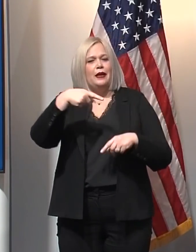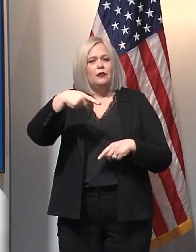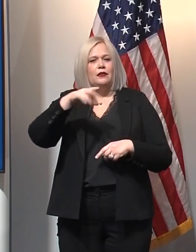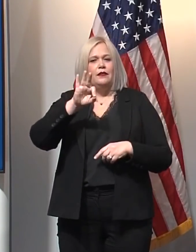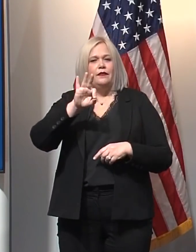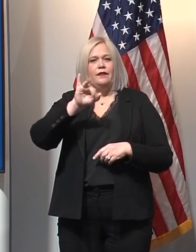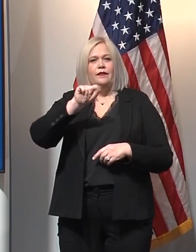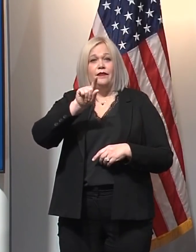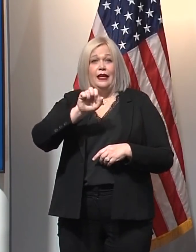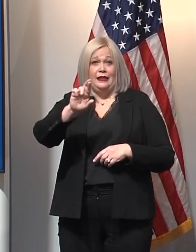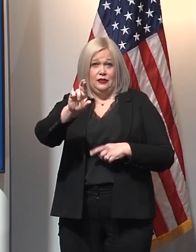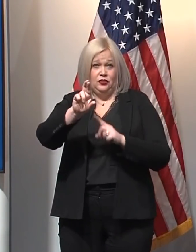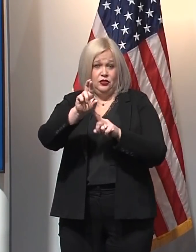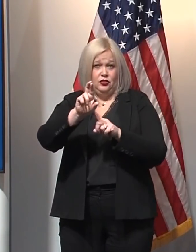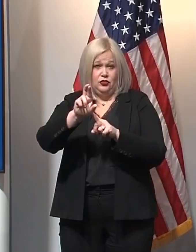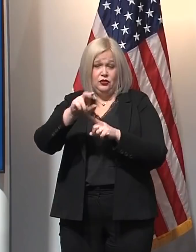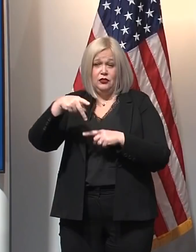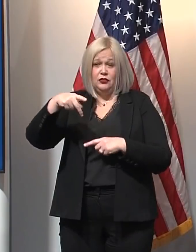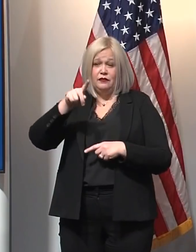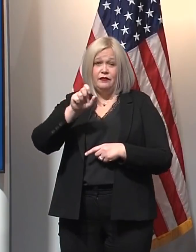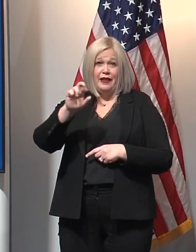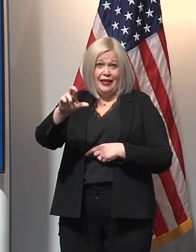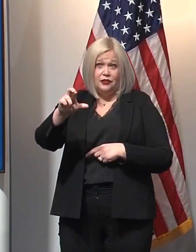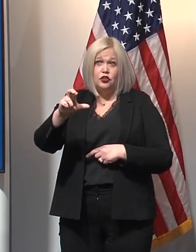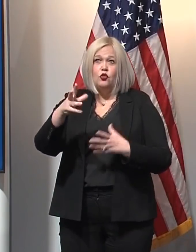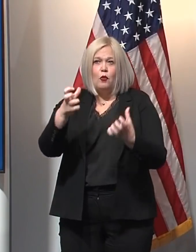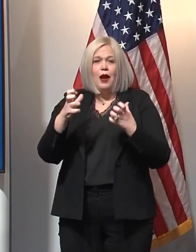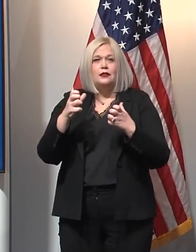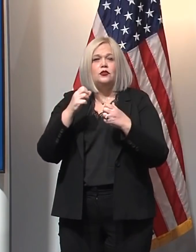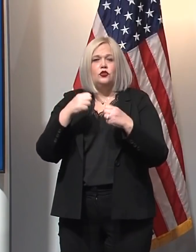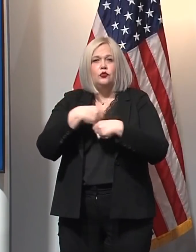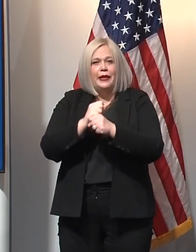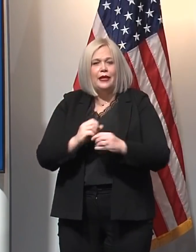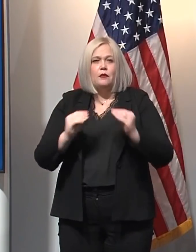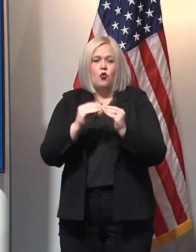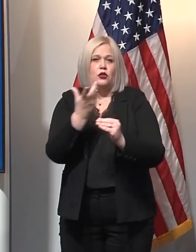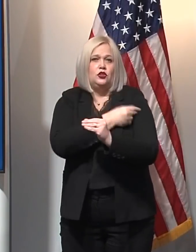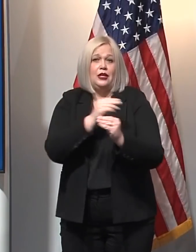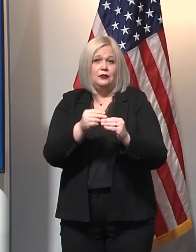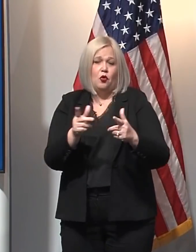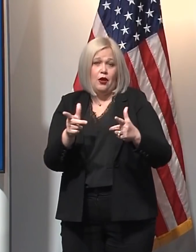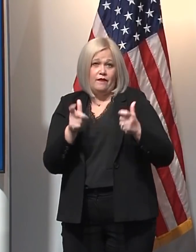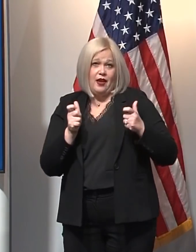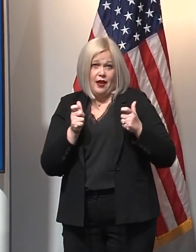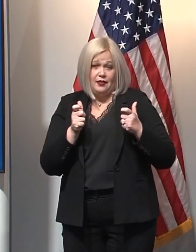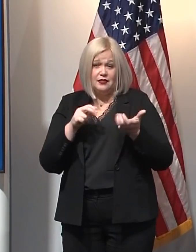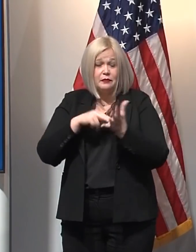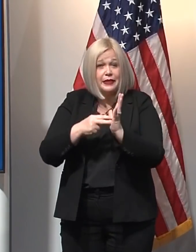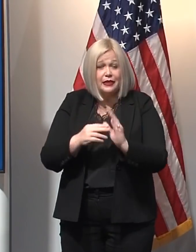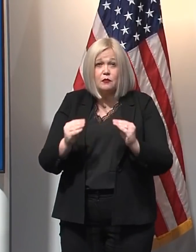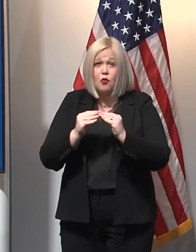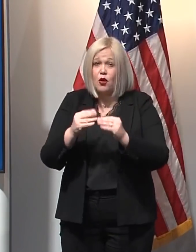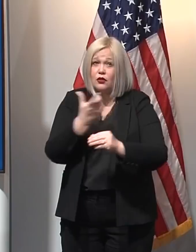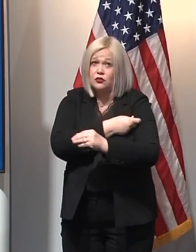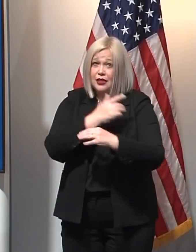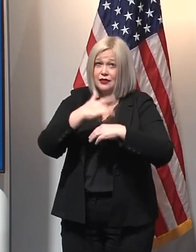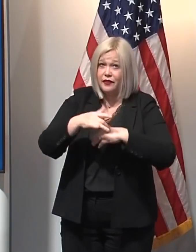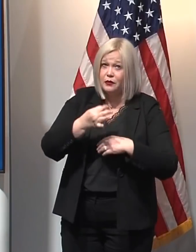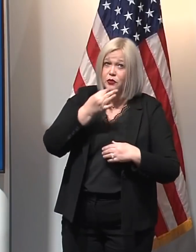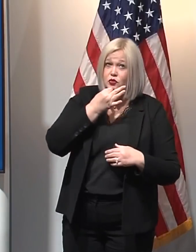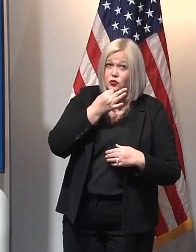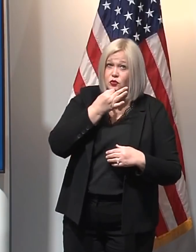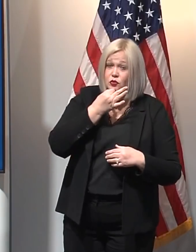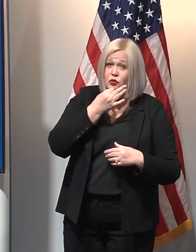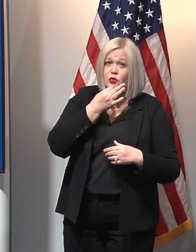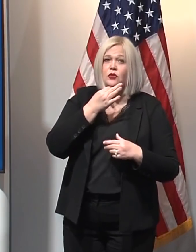Pfizer is hoping to cut manufacturing time almost in half. So does that mean we'll get more vaccines sooner? And on top of that, how do we